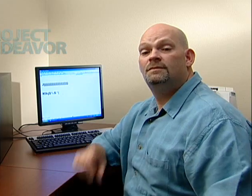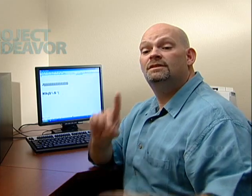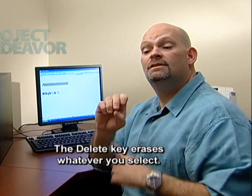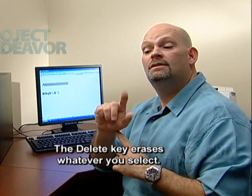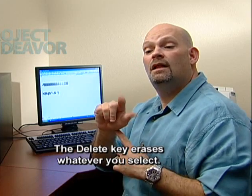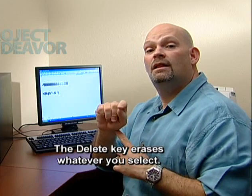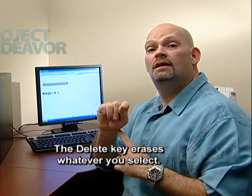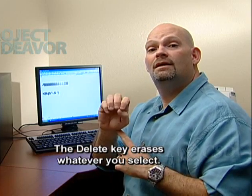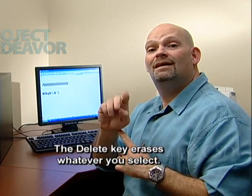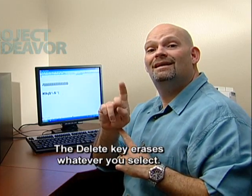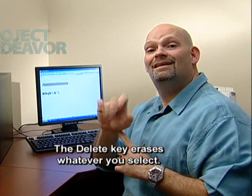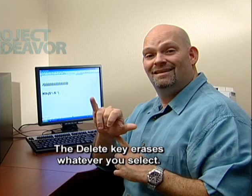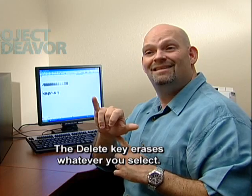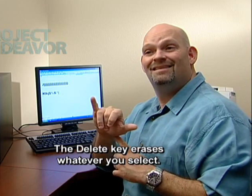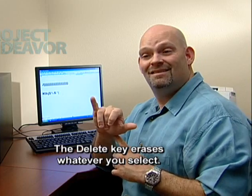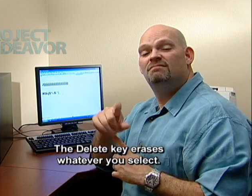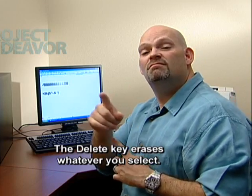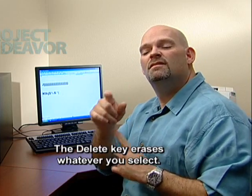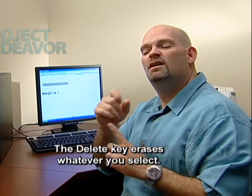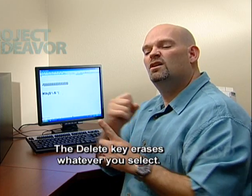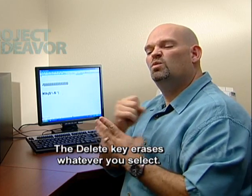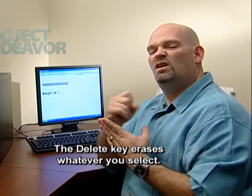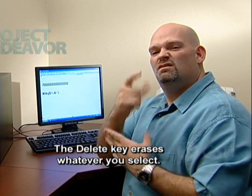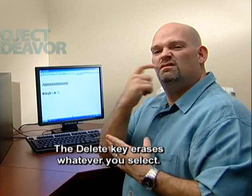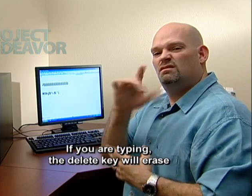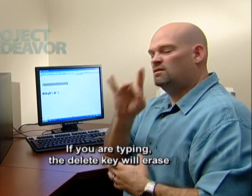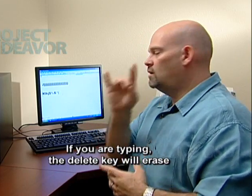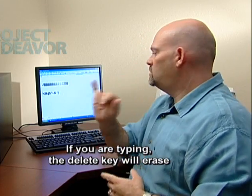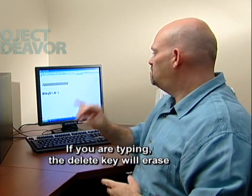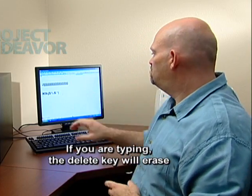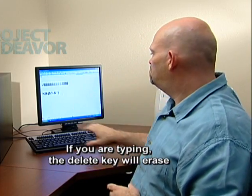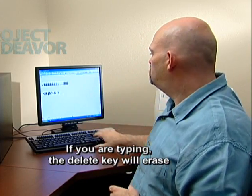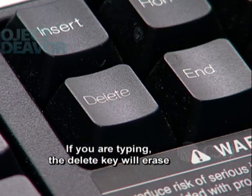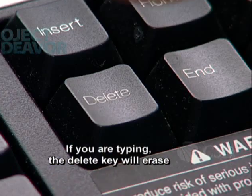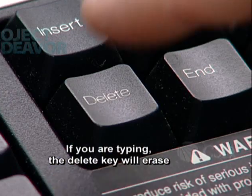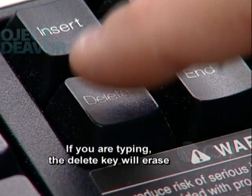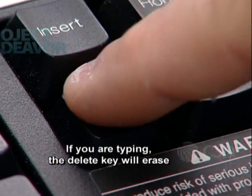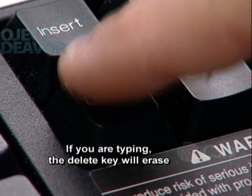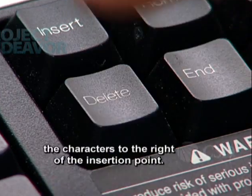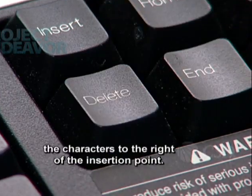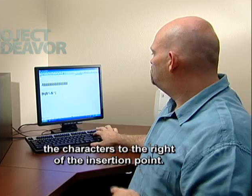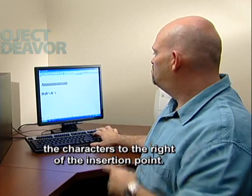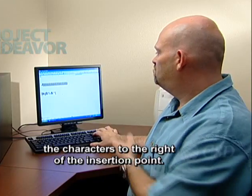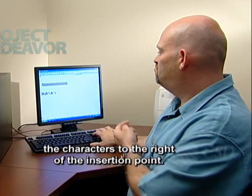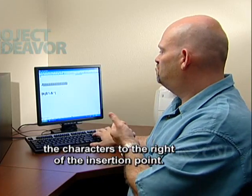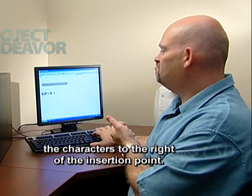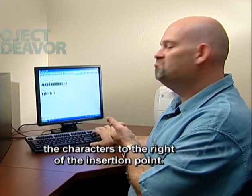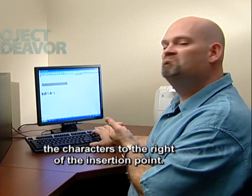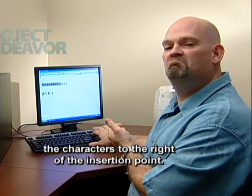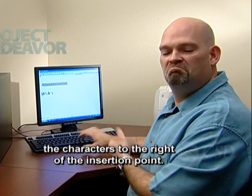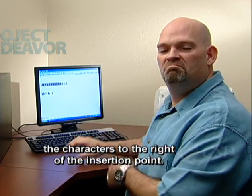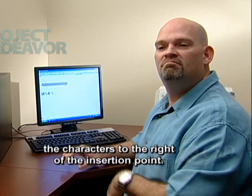The Delete key erases whatever you select. If you are typing, the Delete key will erase the characters to the right of the point.